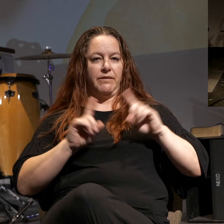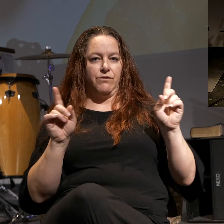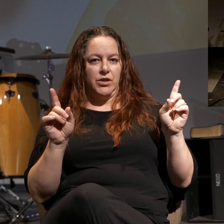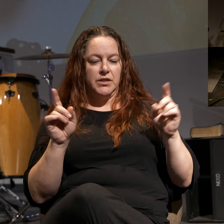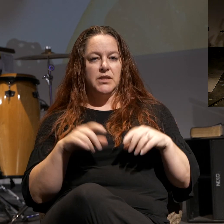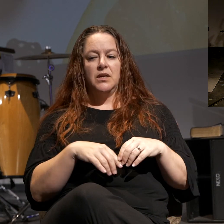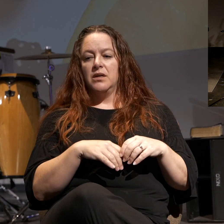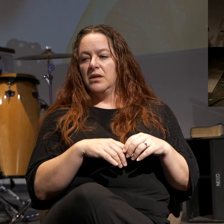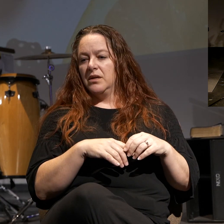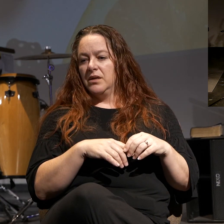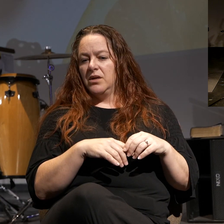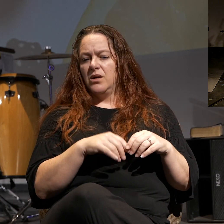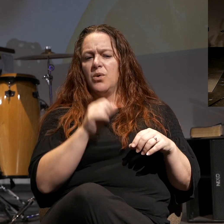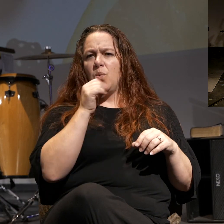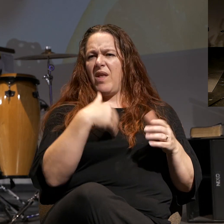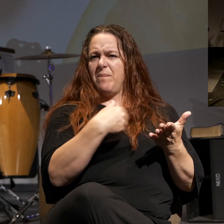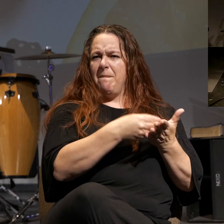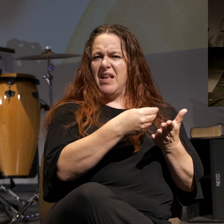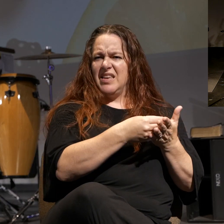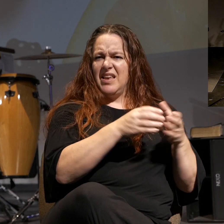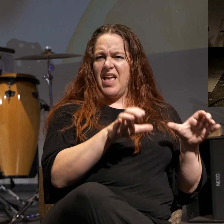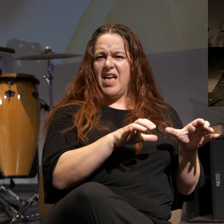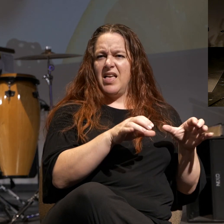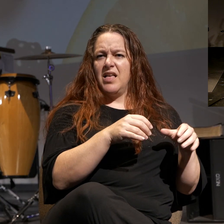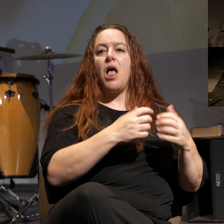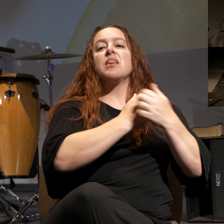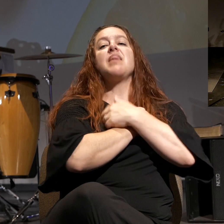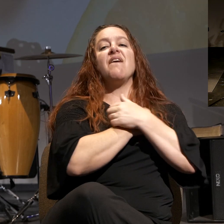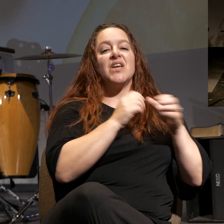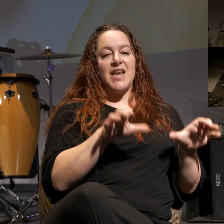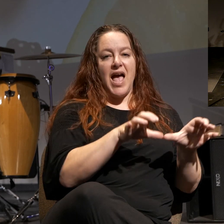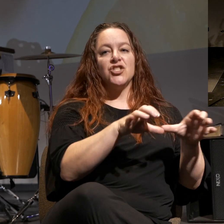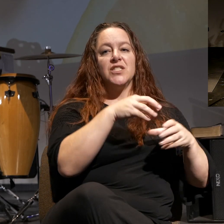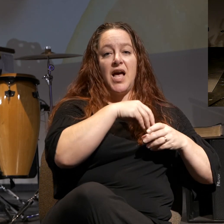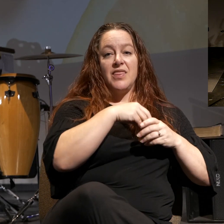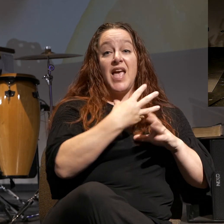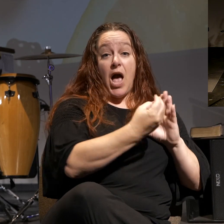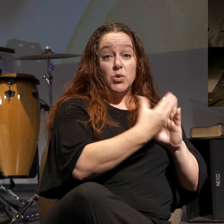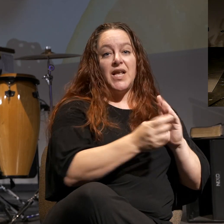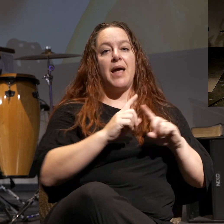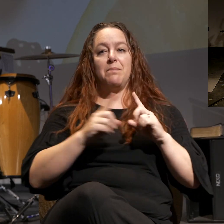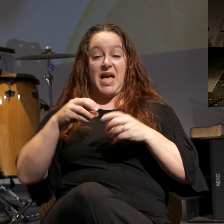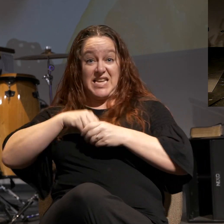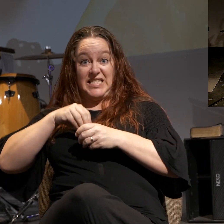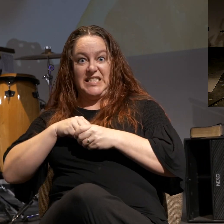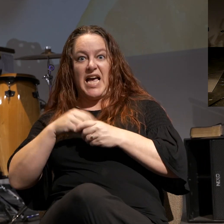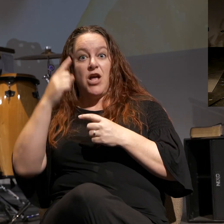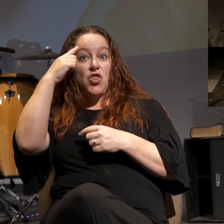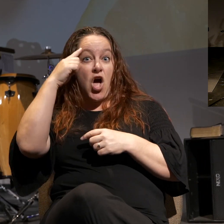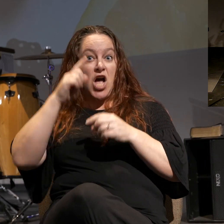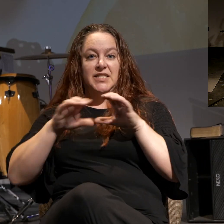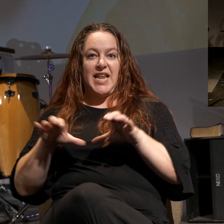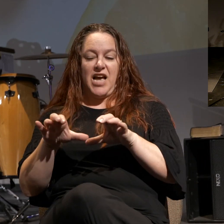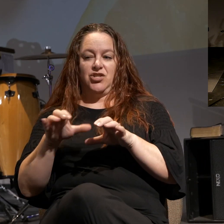loving actions on the outside while on the inside your thoughts and feelings are anything but loving.